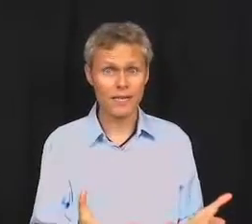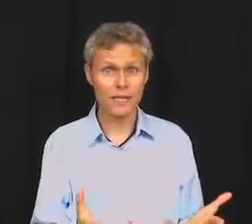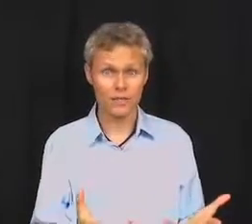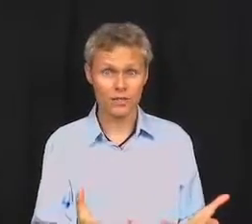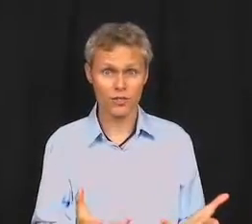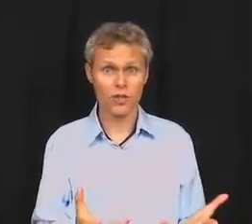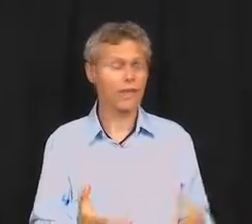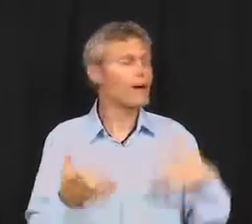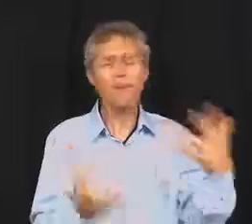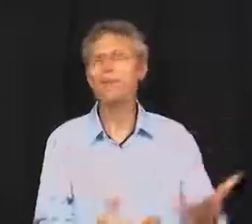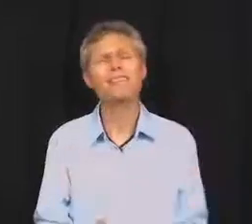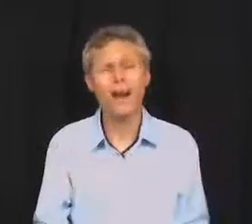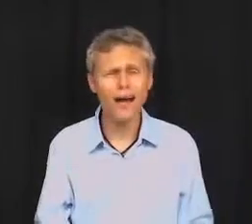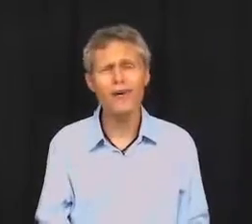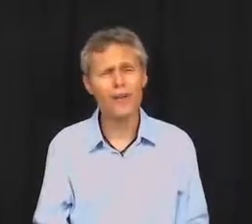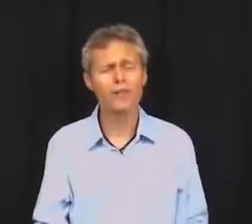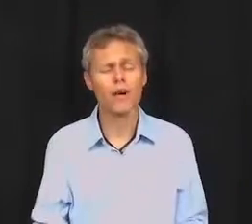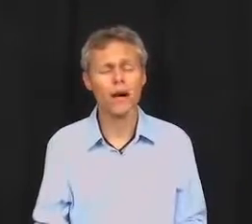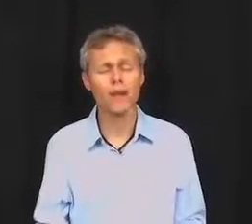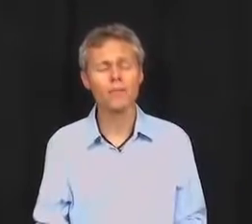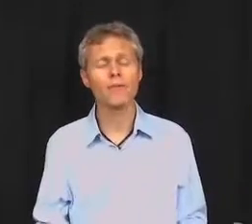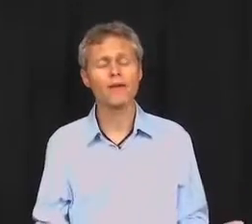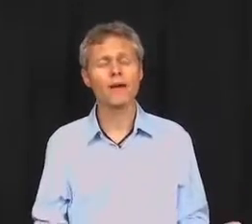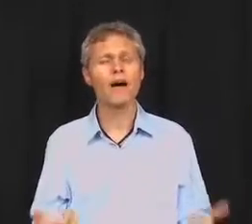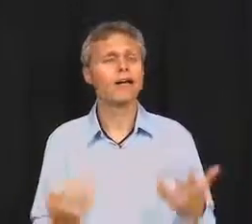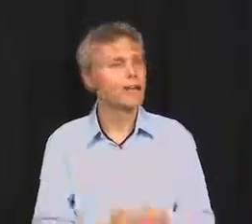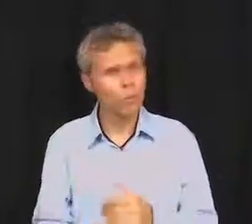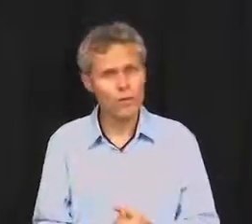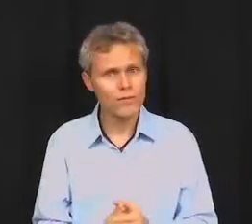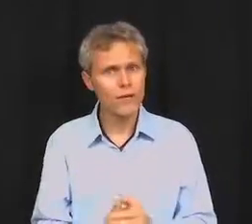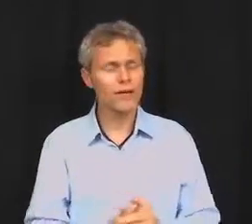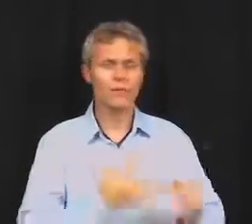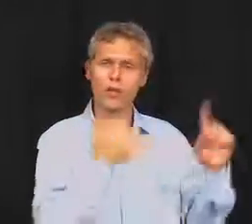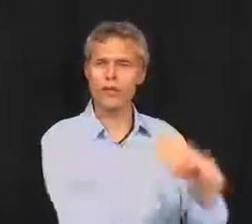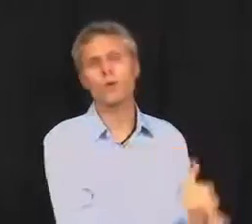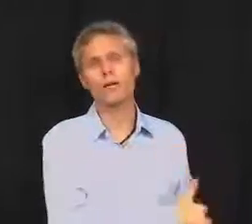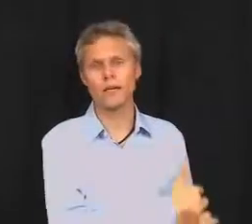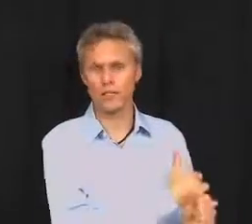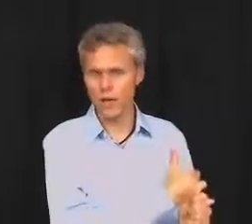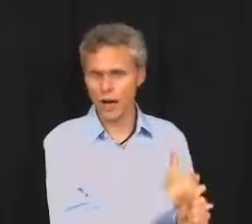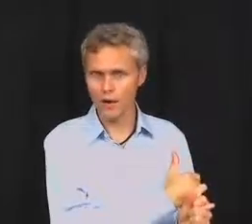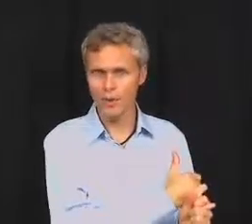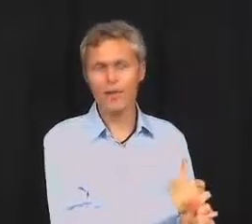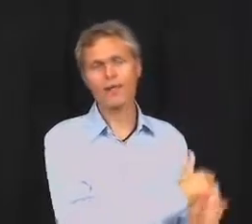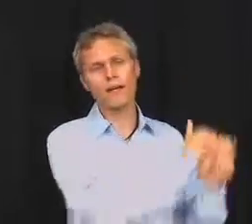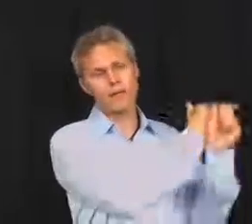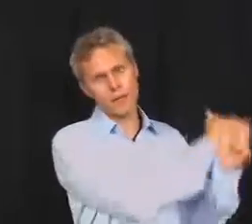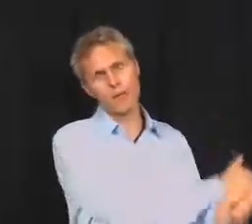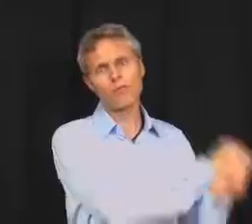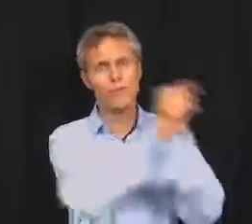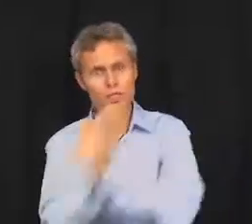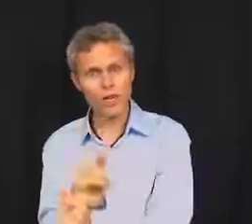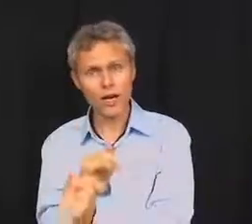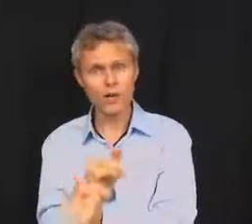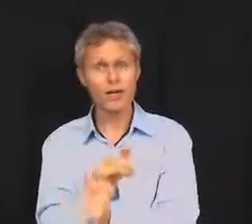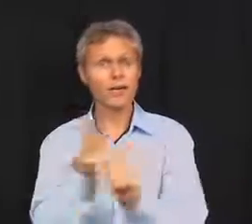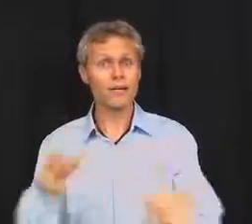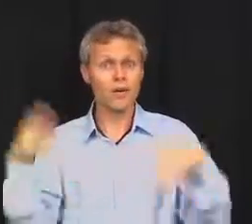English, if I had been tired all the time, I never would have done it. I was already working a job. Then I had to come home from my job and